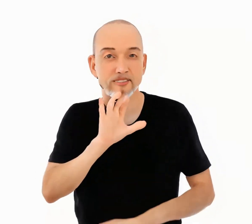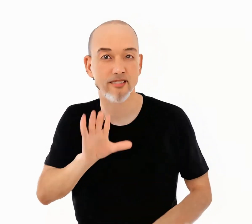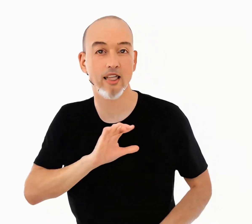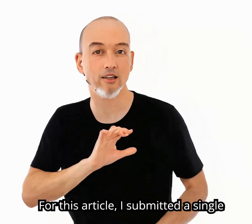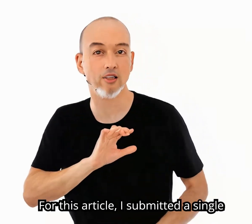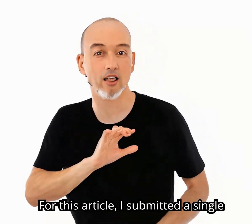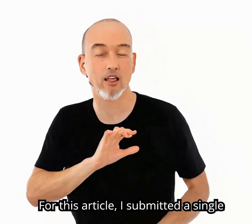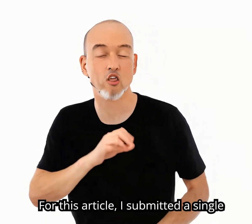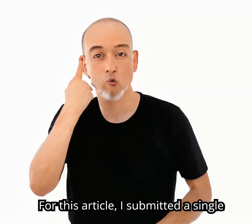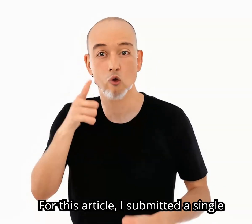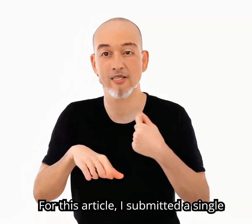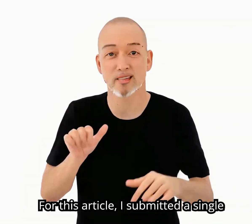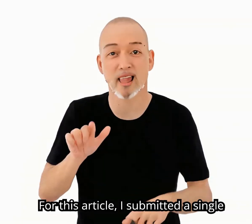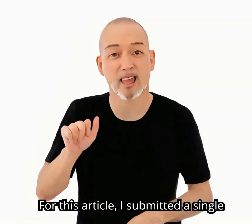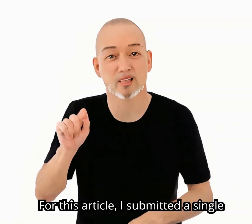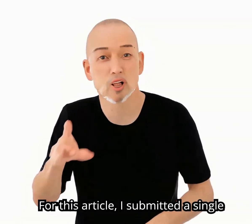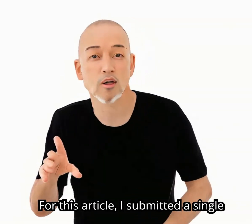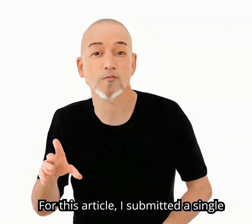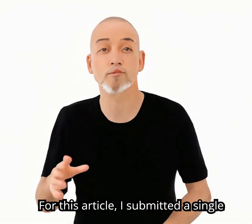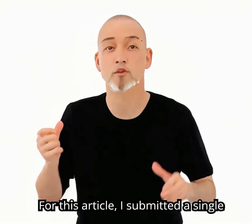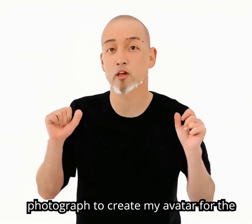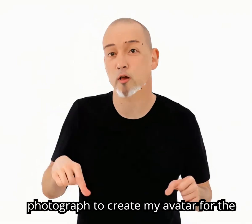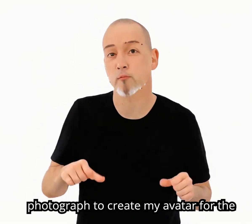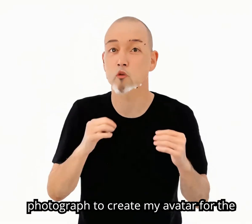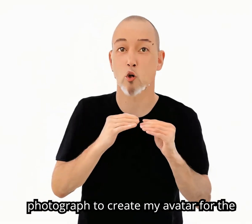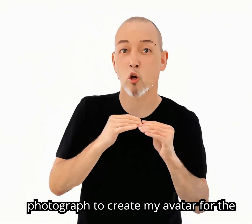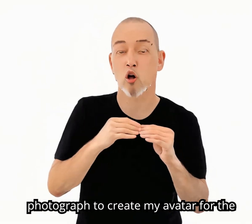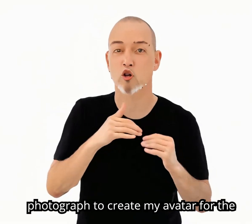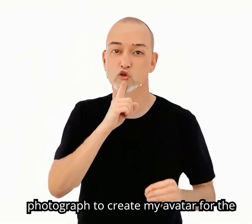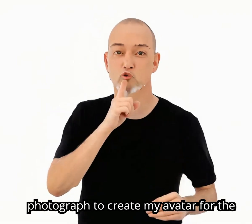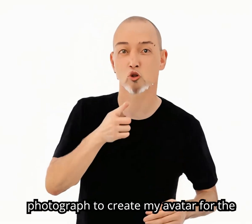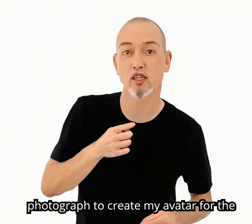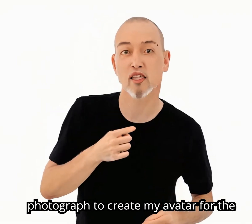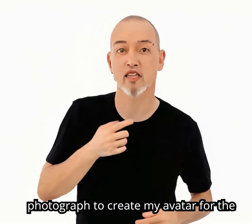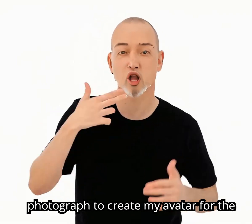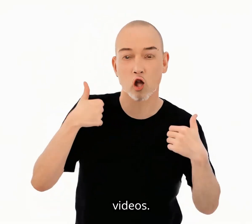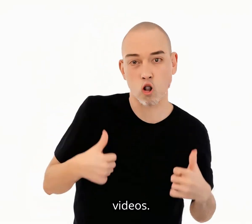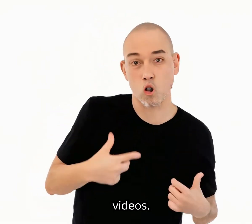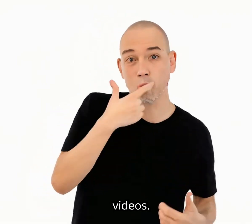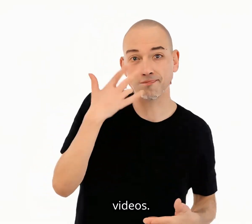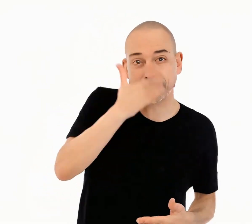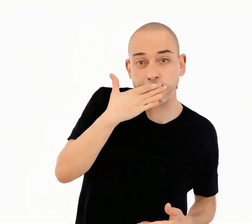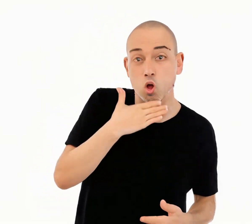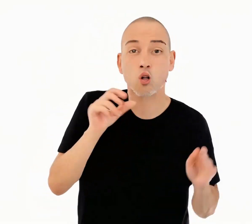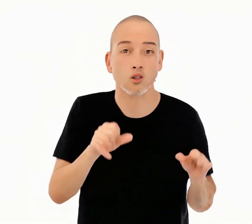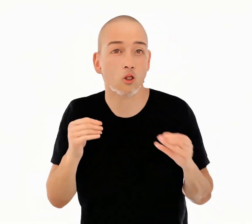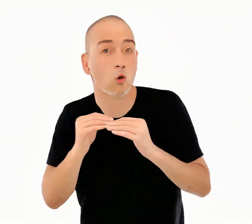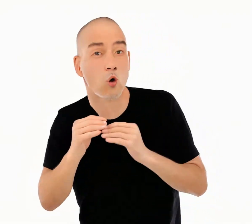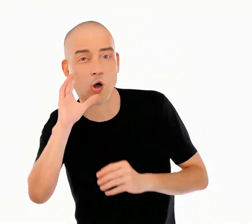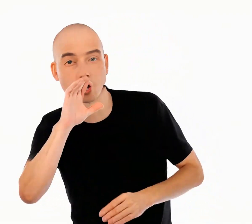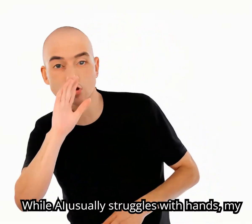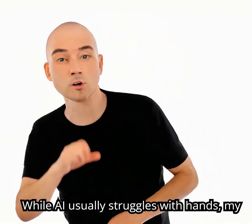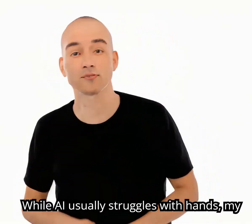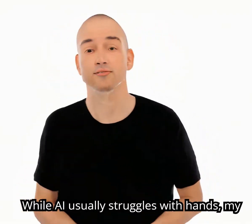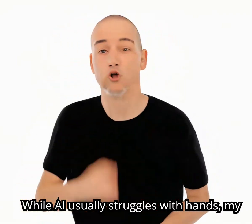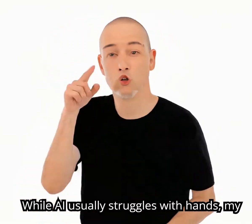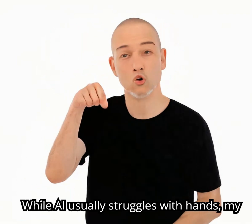For this article, I submitted a single photograph to create my avatar for the videos. While AI usually